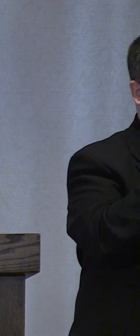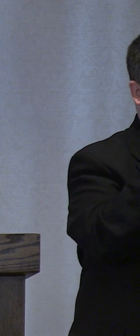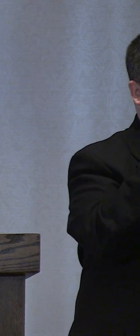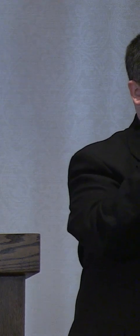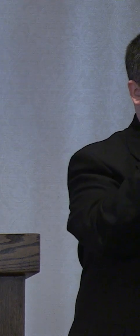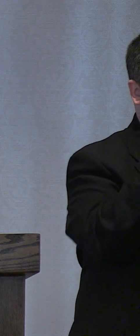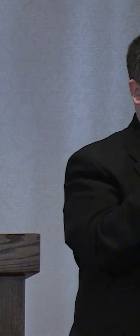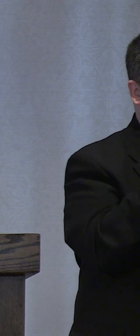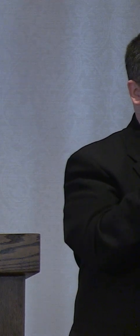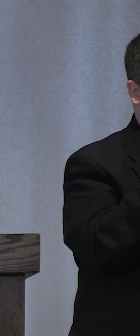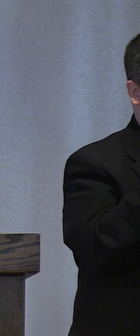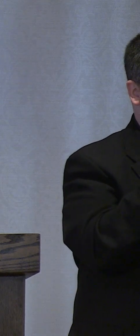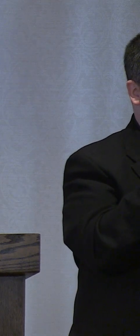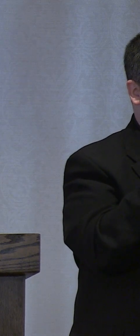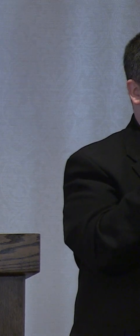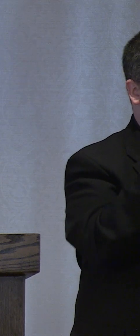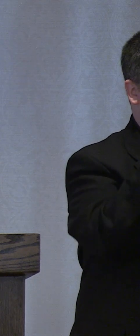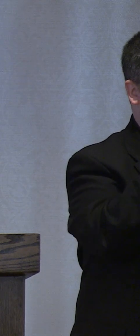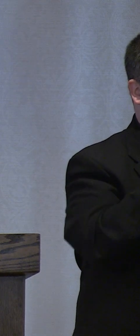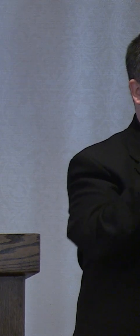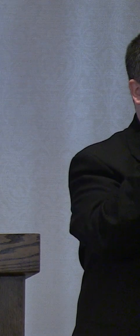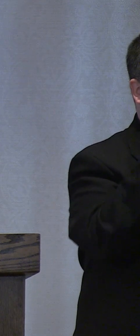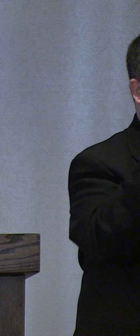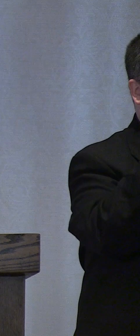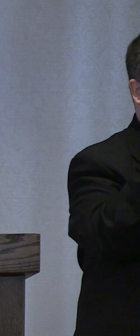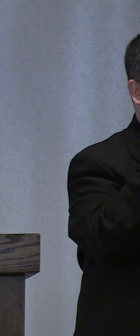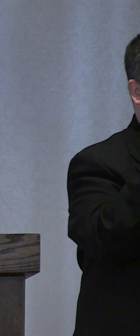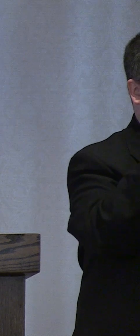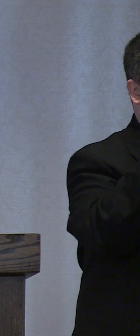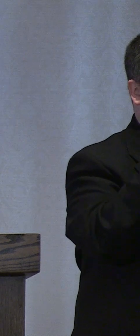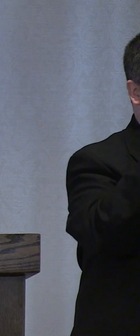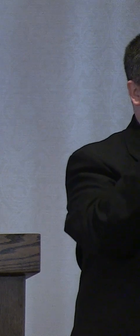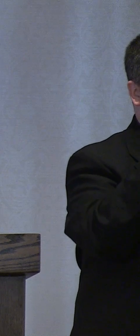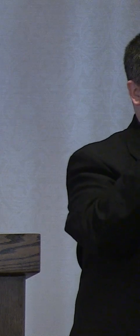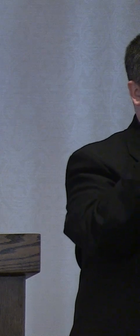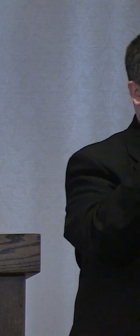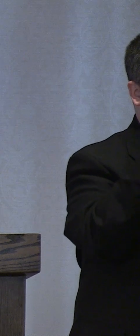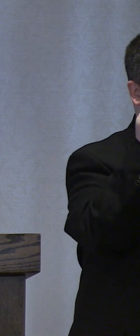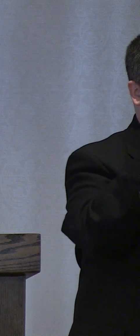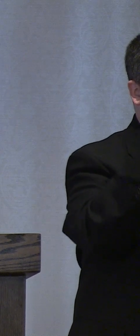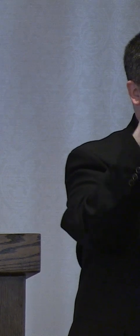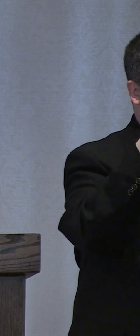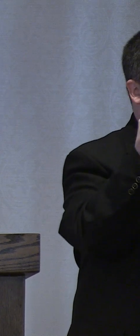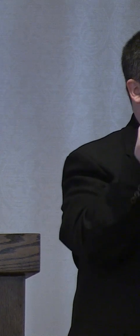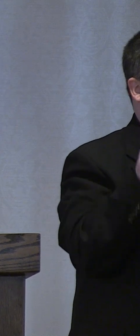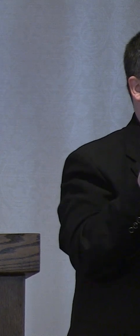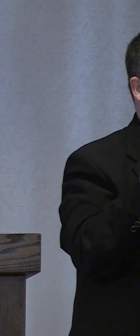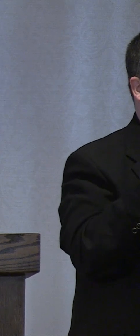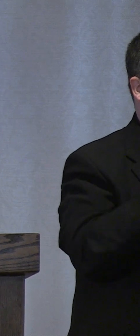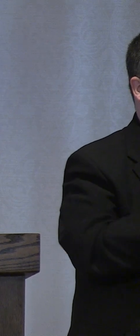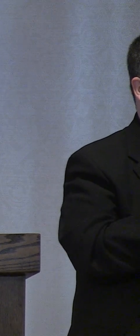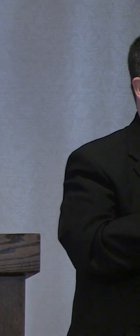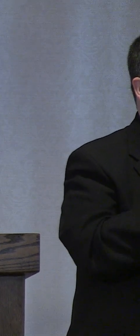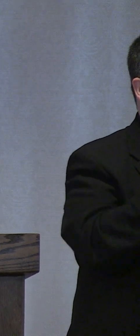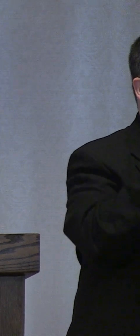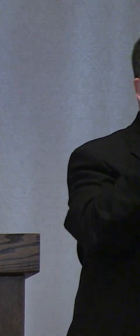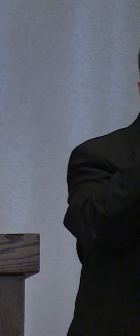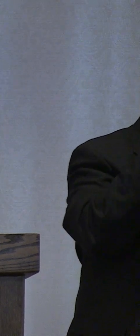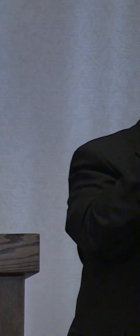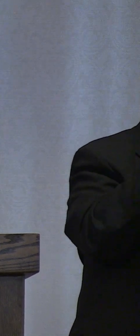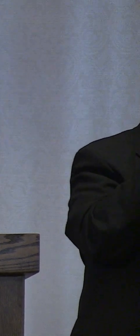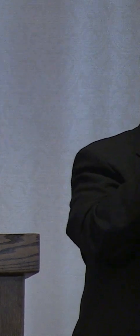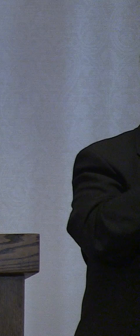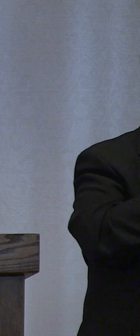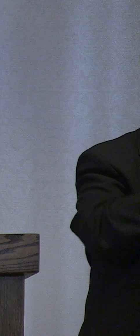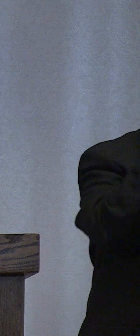at TN edu.gov and we'll have that